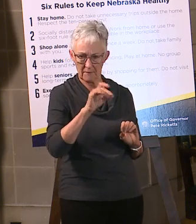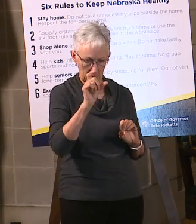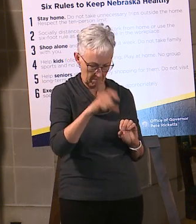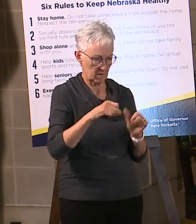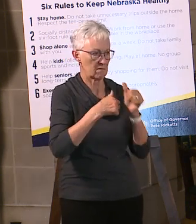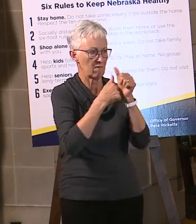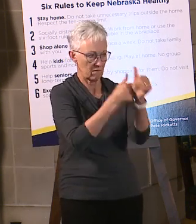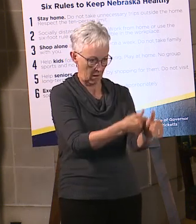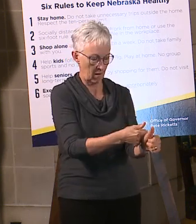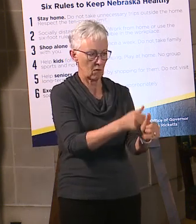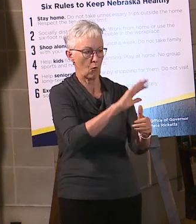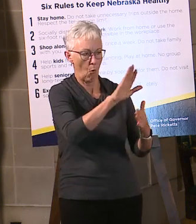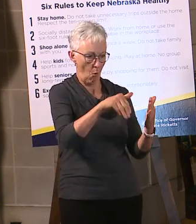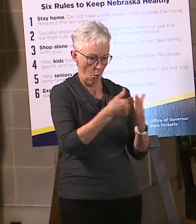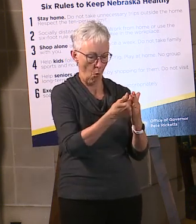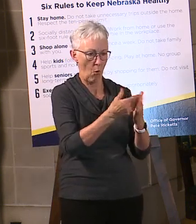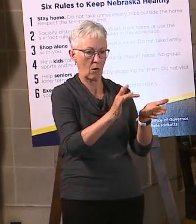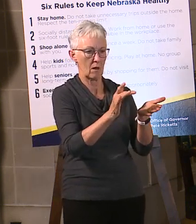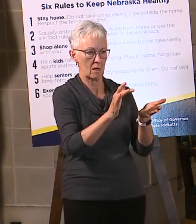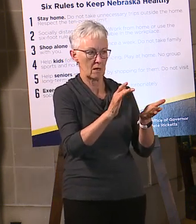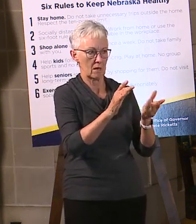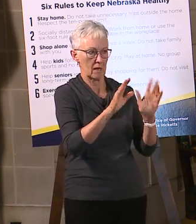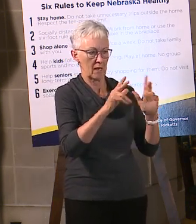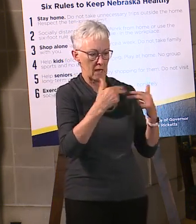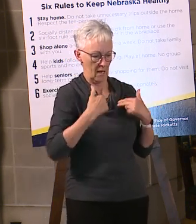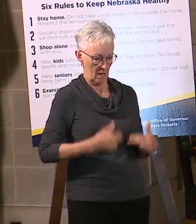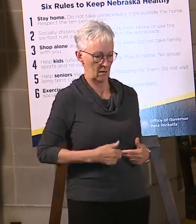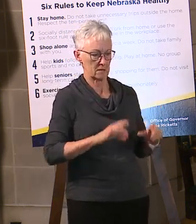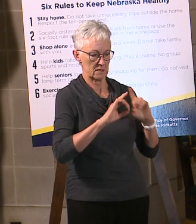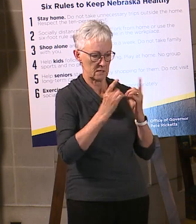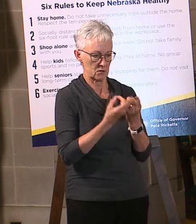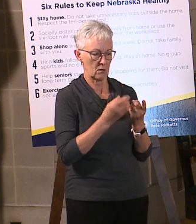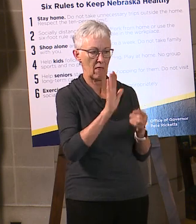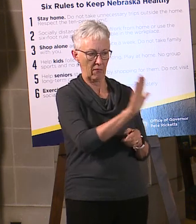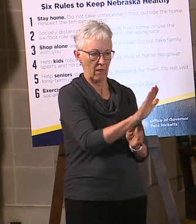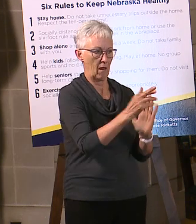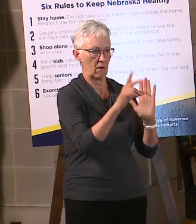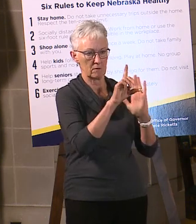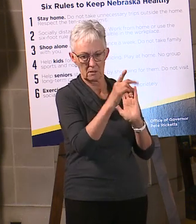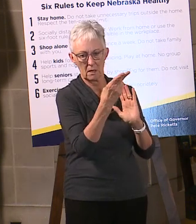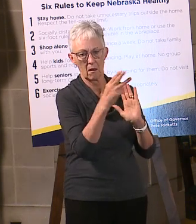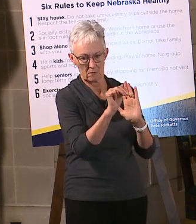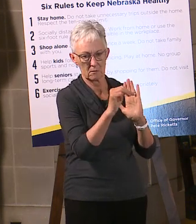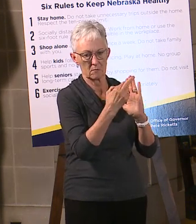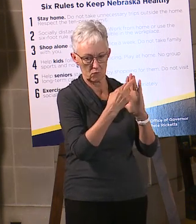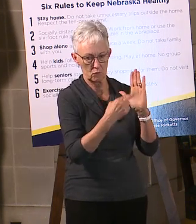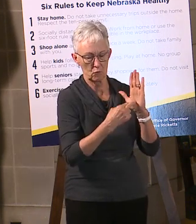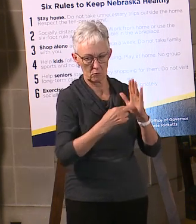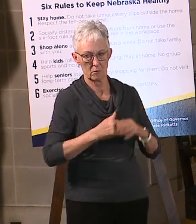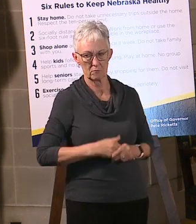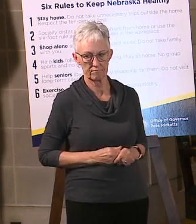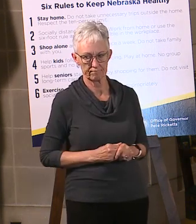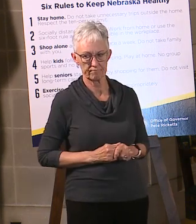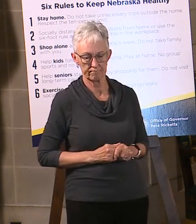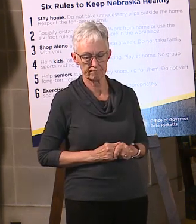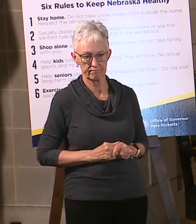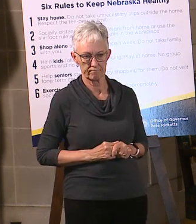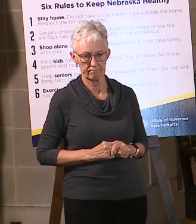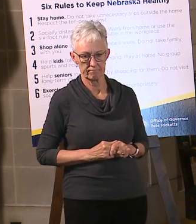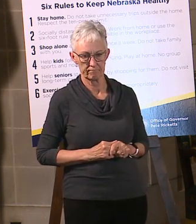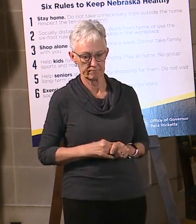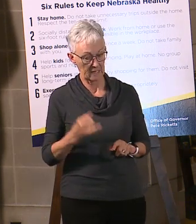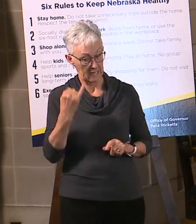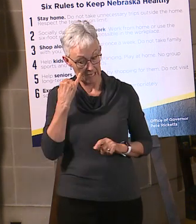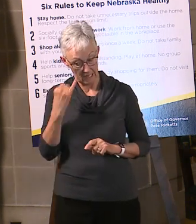something that's less restrictive. If daycares are able to increase their number of children of their approved license capacity to